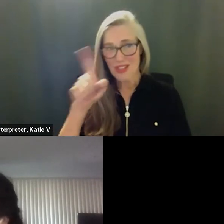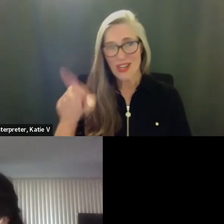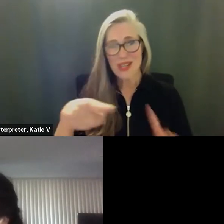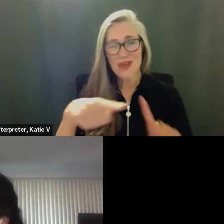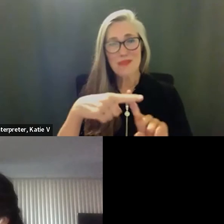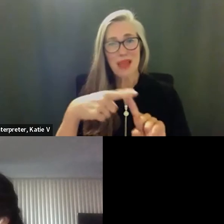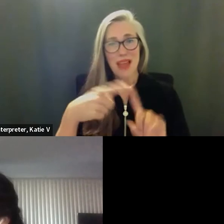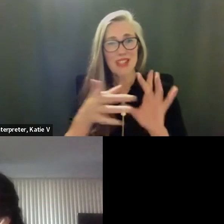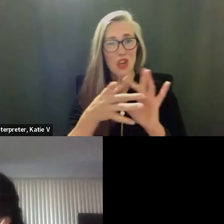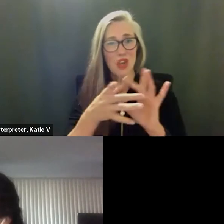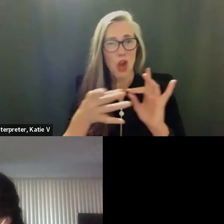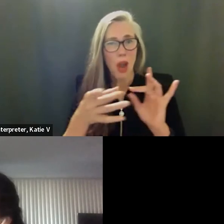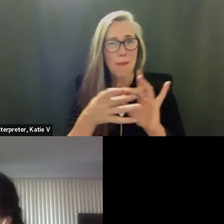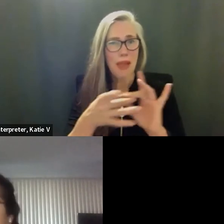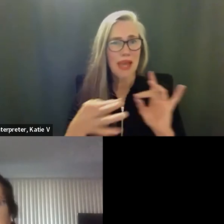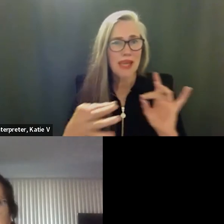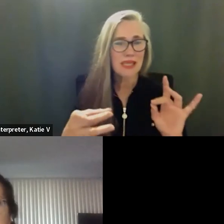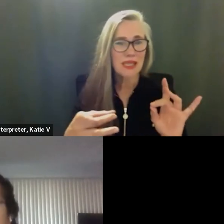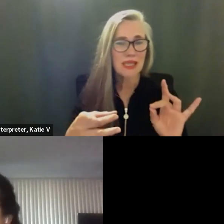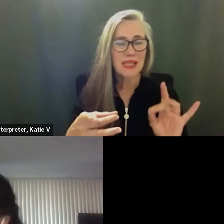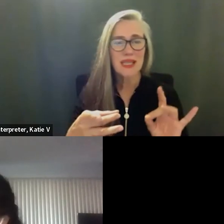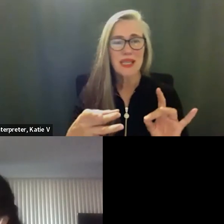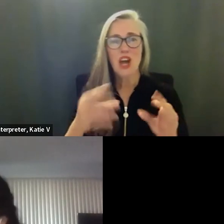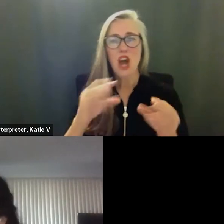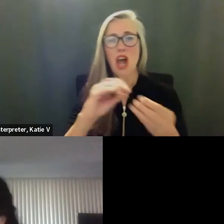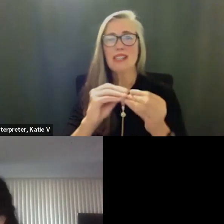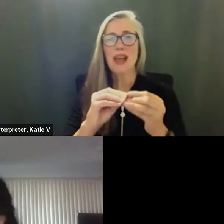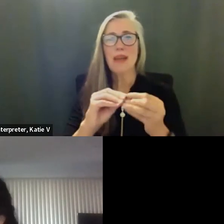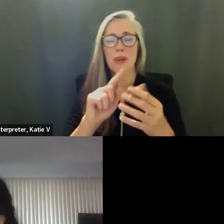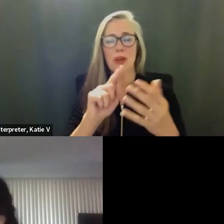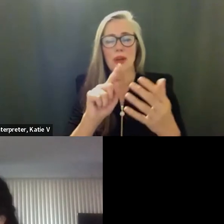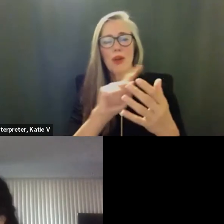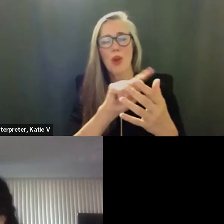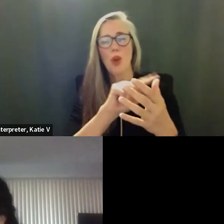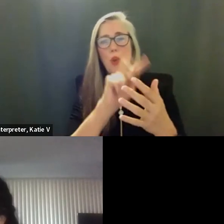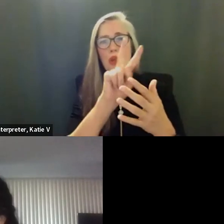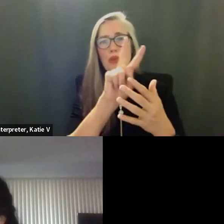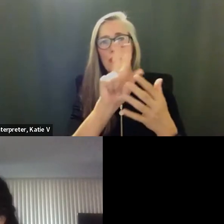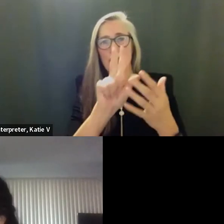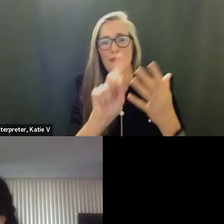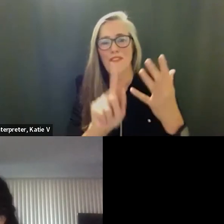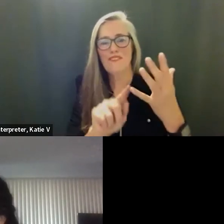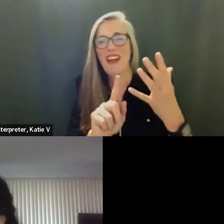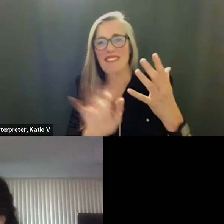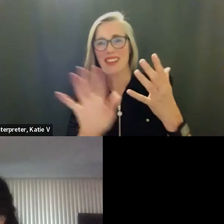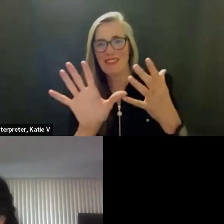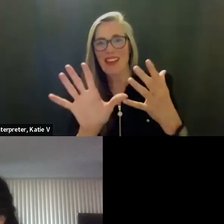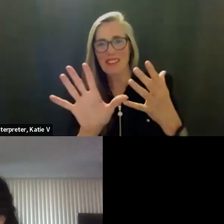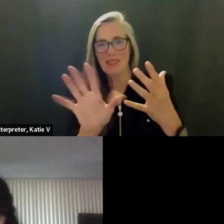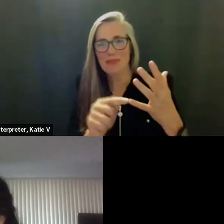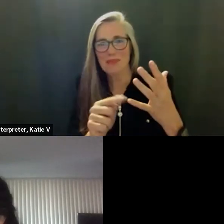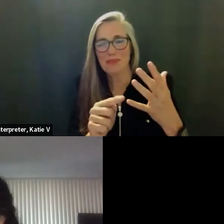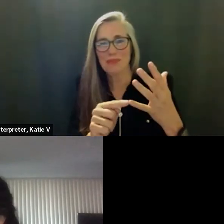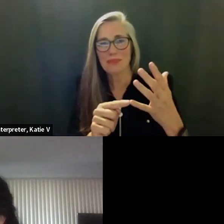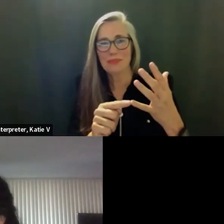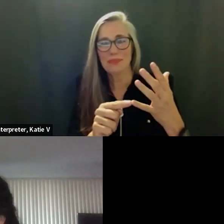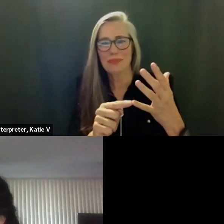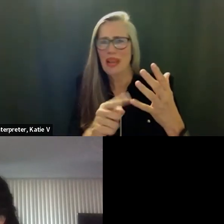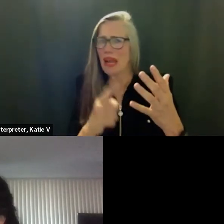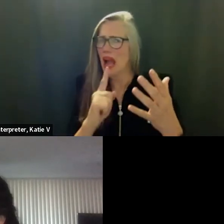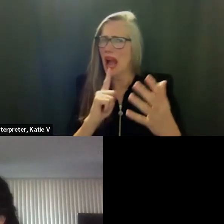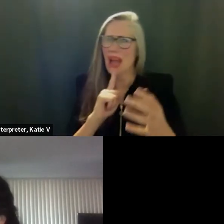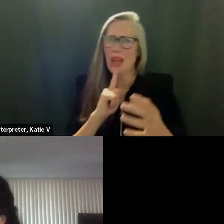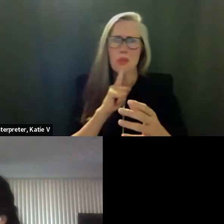probably a statement on one two three four five bullet number five i i'm a true believer in transparency